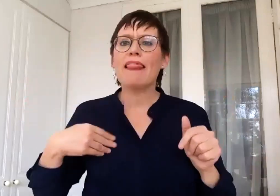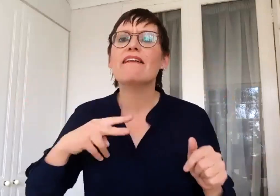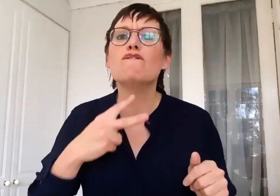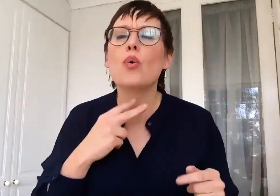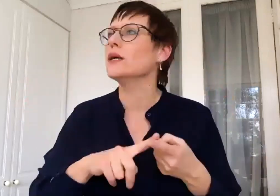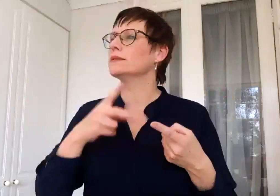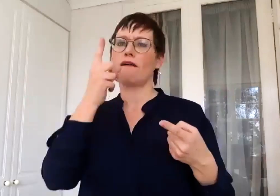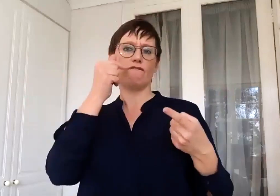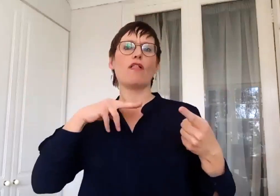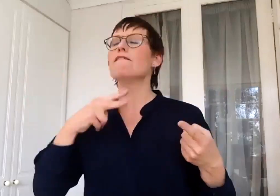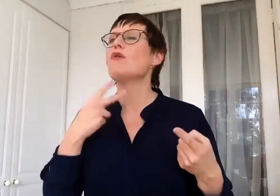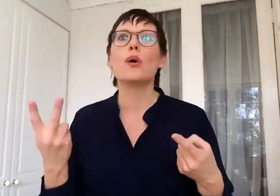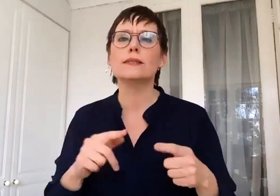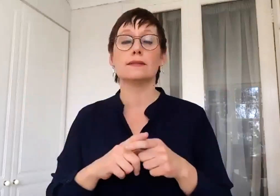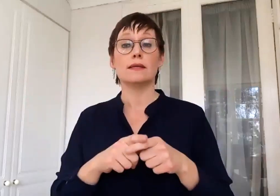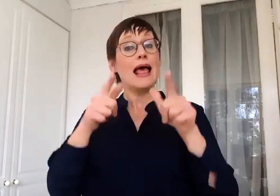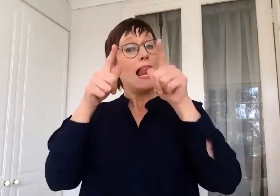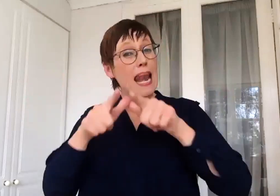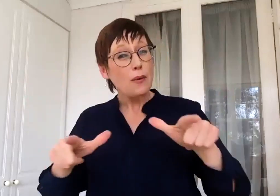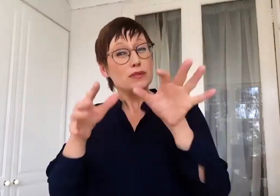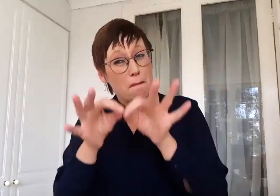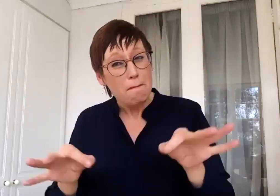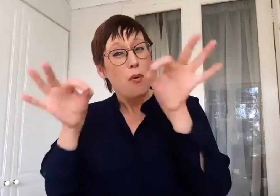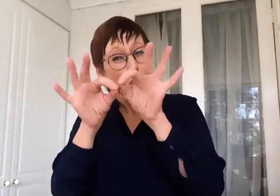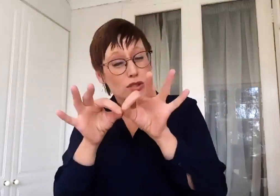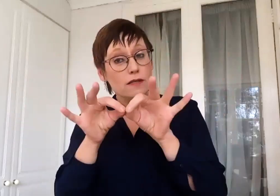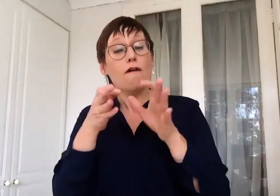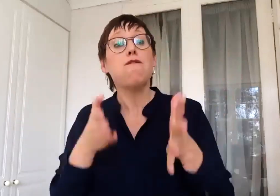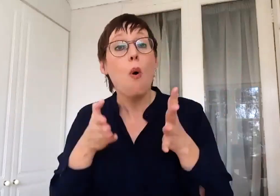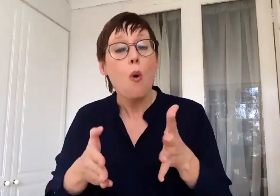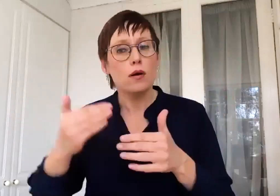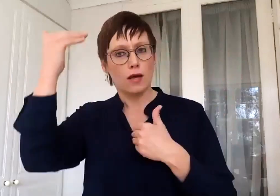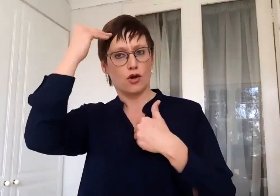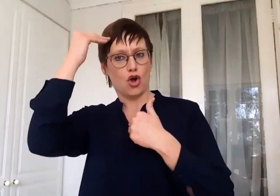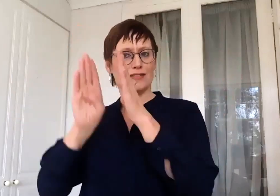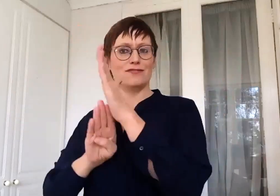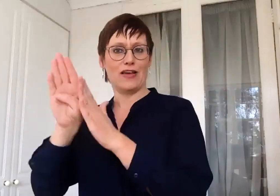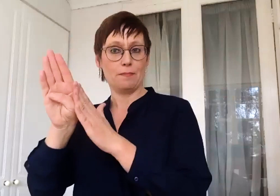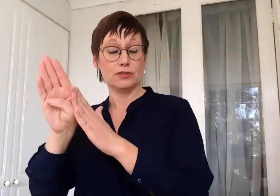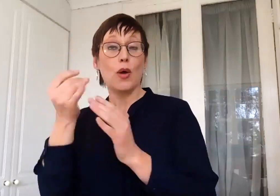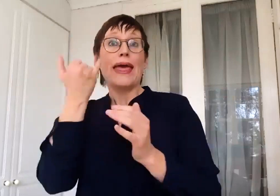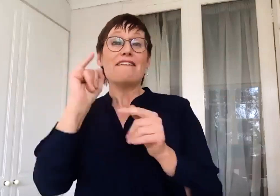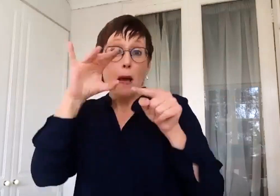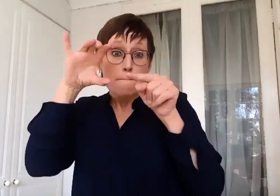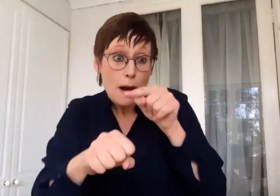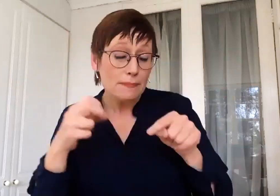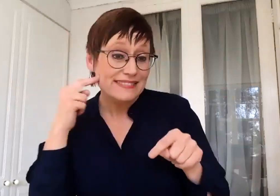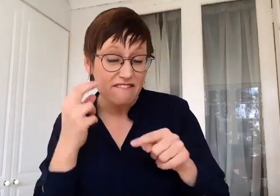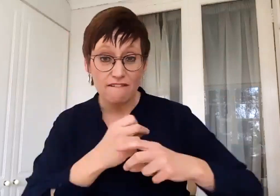language is the foundation of all cognition and thinking. So the sooner one can pick it up and intervene and provide accessible language,